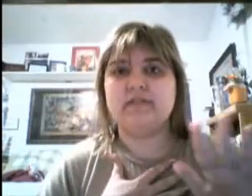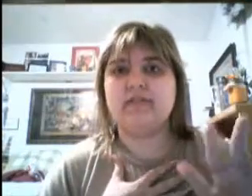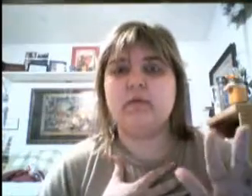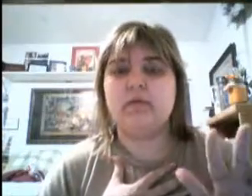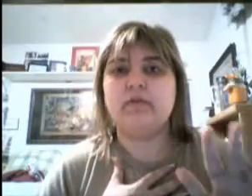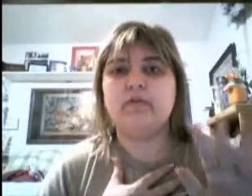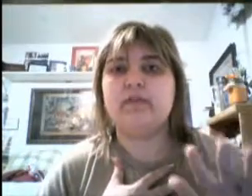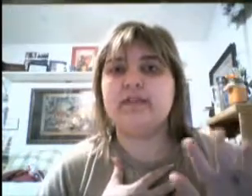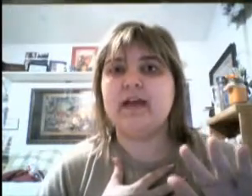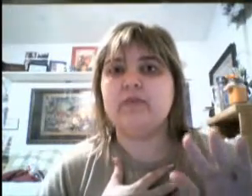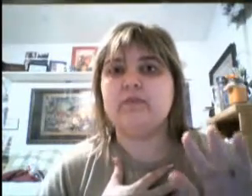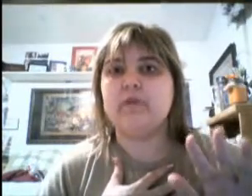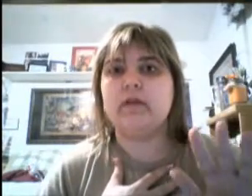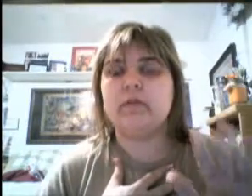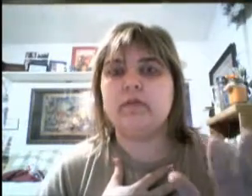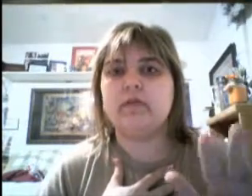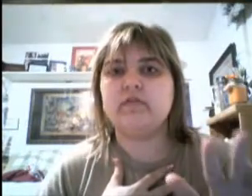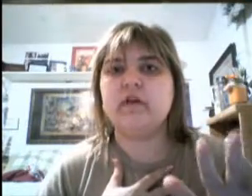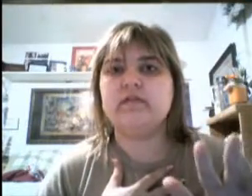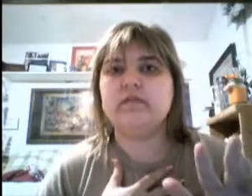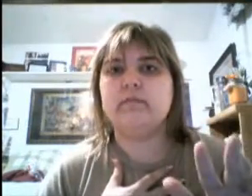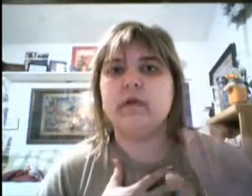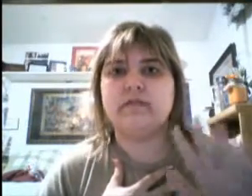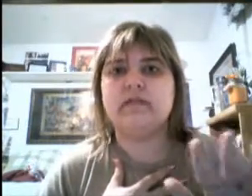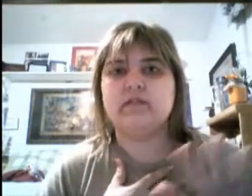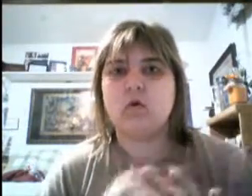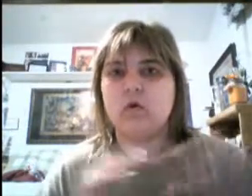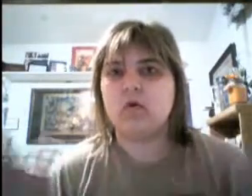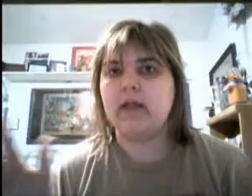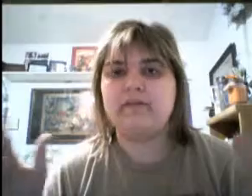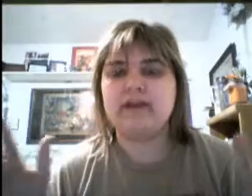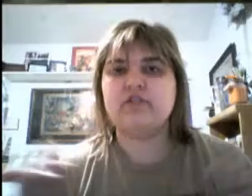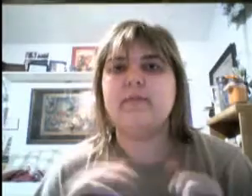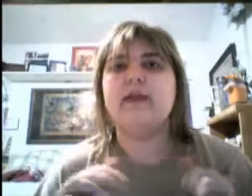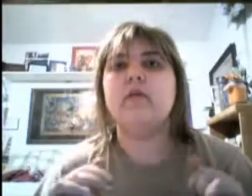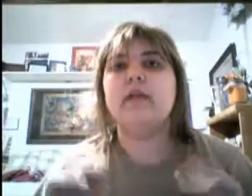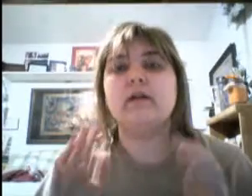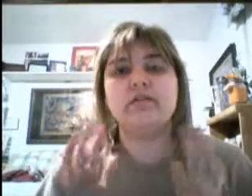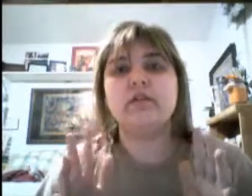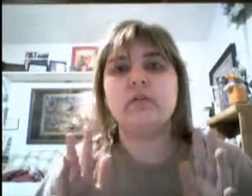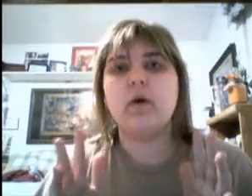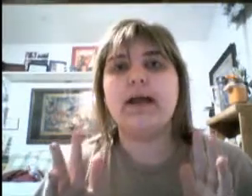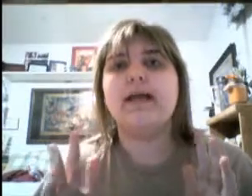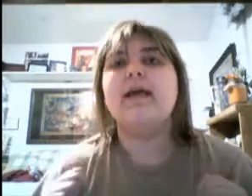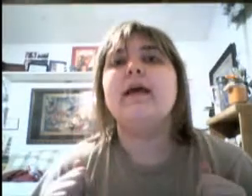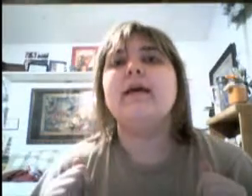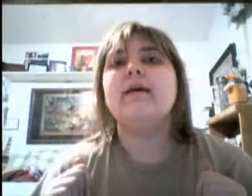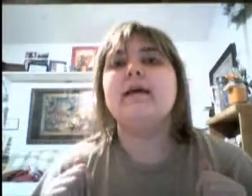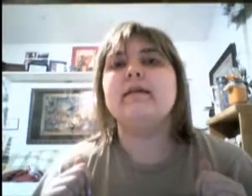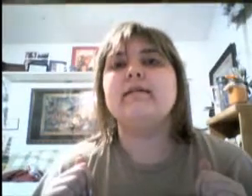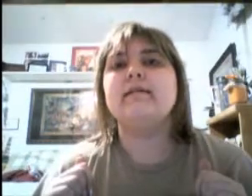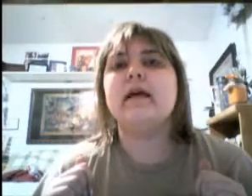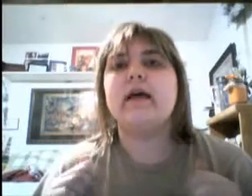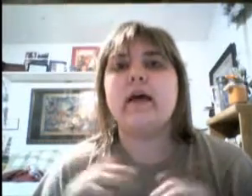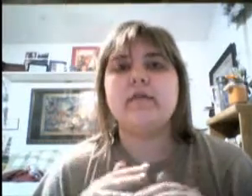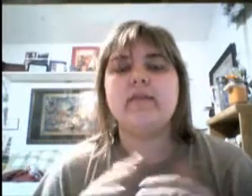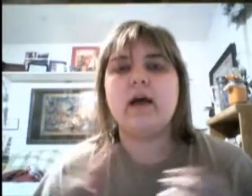wasn't the only one who thought that that was probably one of the most awesome parts of this whole live-action panel. And I'll tell you why. Because, uh, out of that